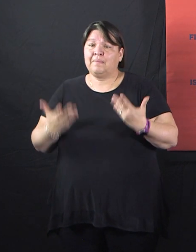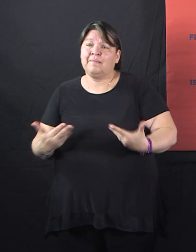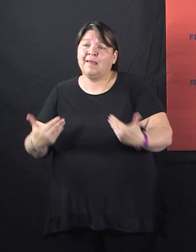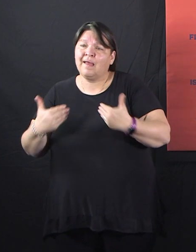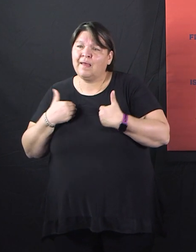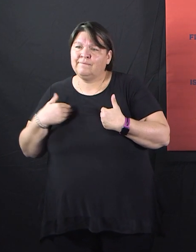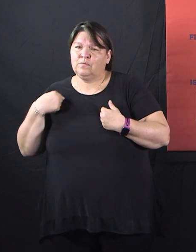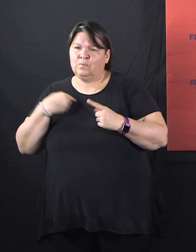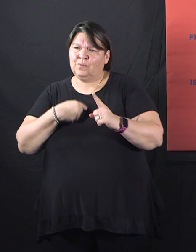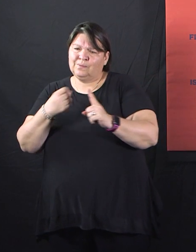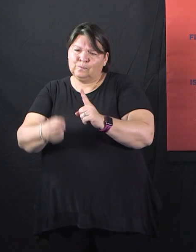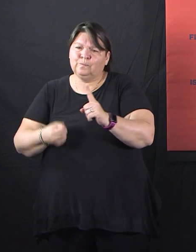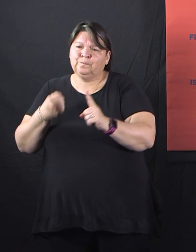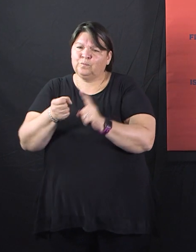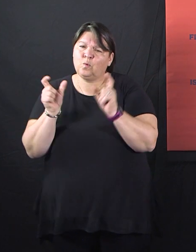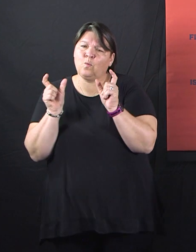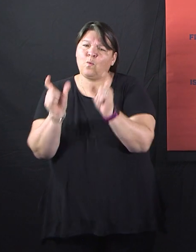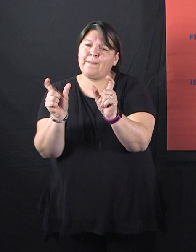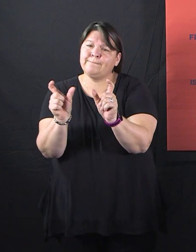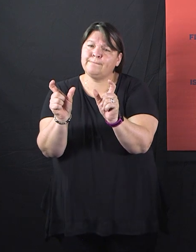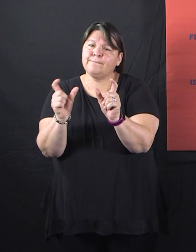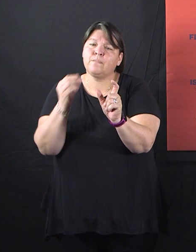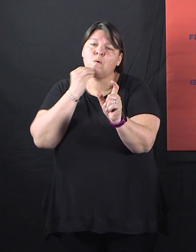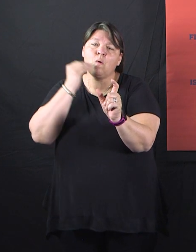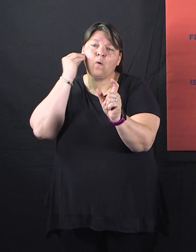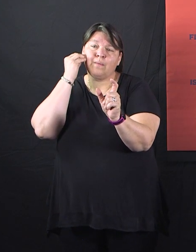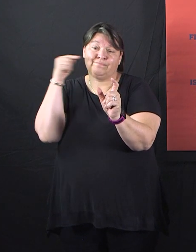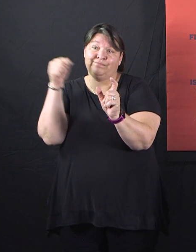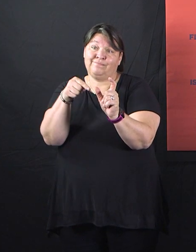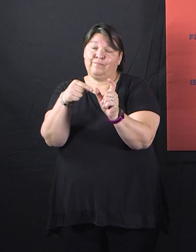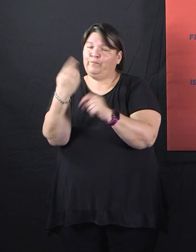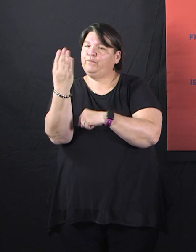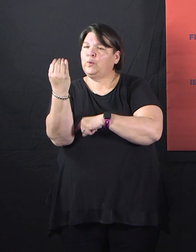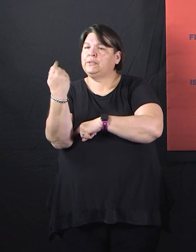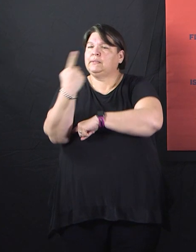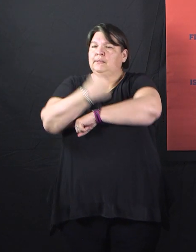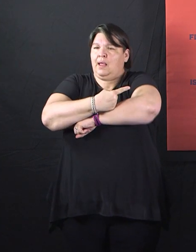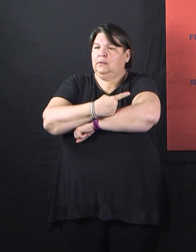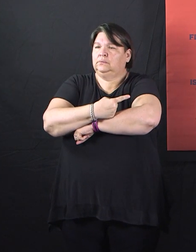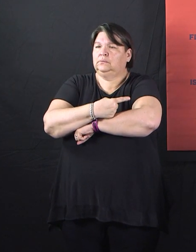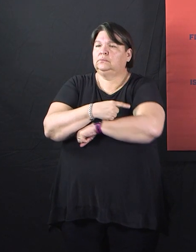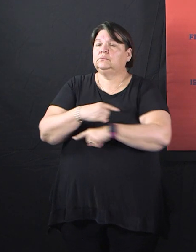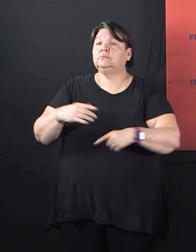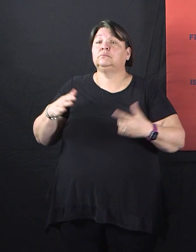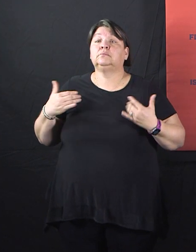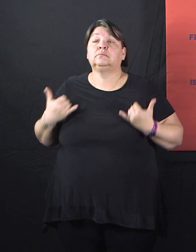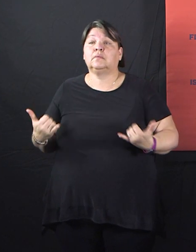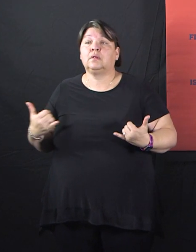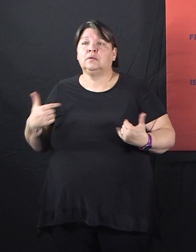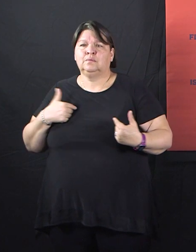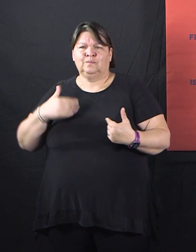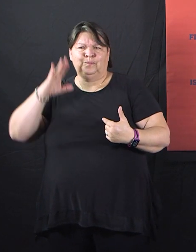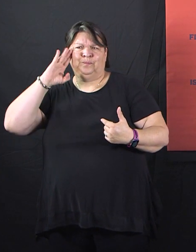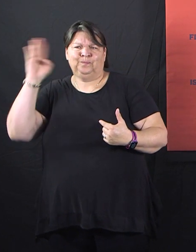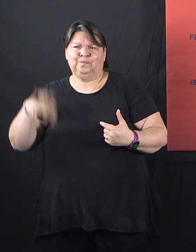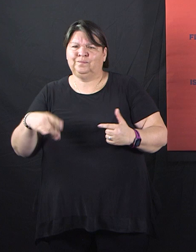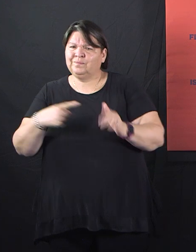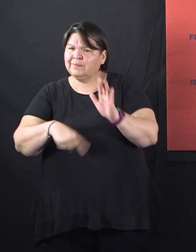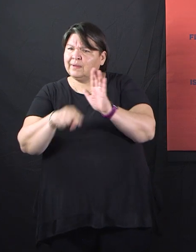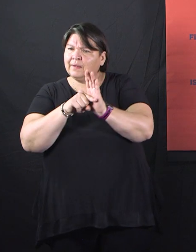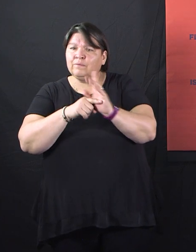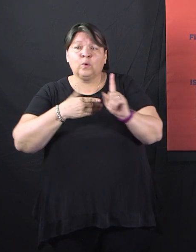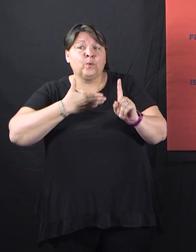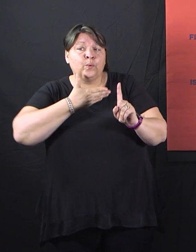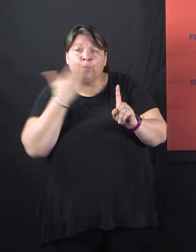in less than 72 hours. And if they're negative, they're free to go back out to serve you. The drive-through